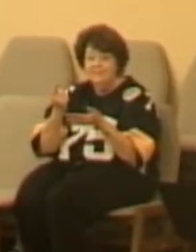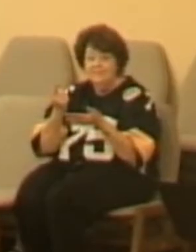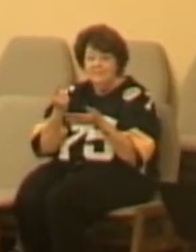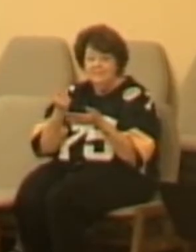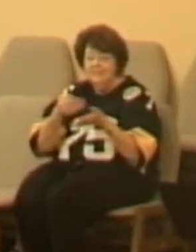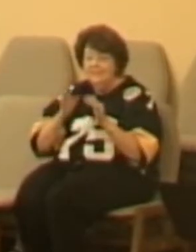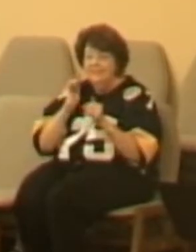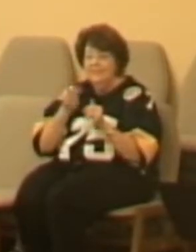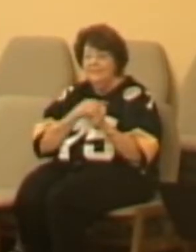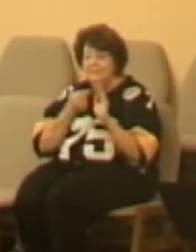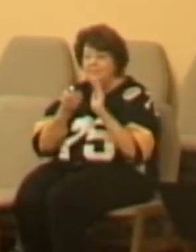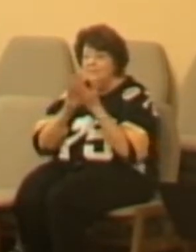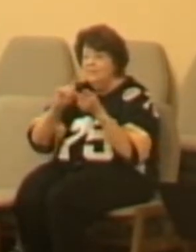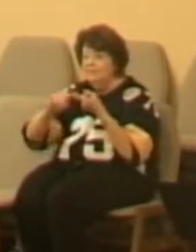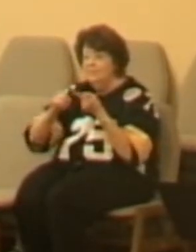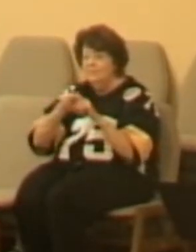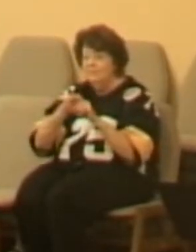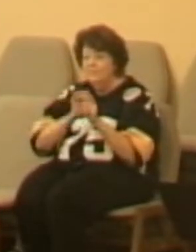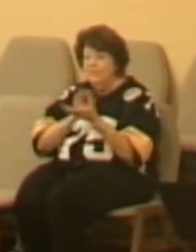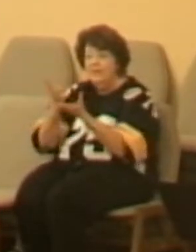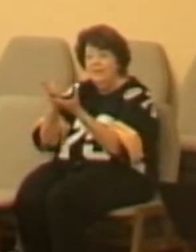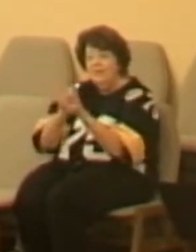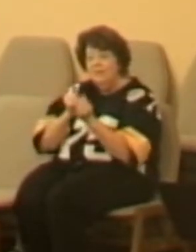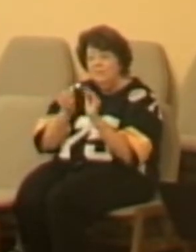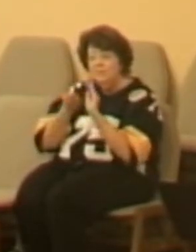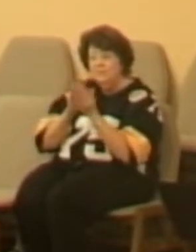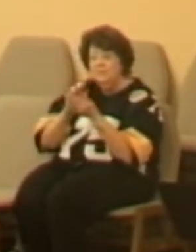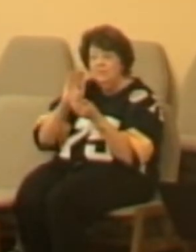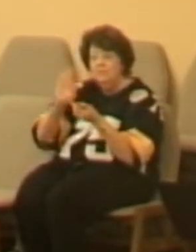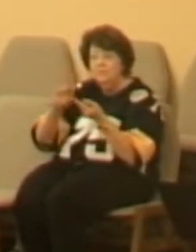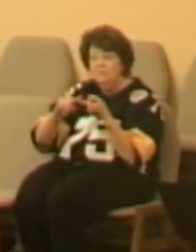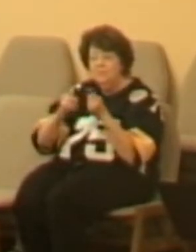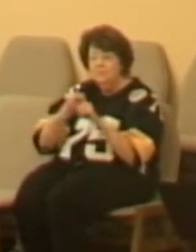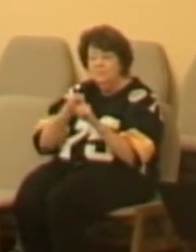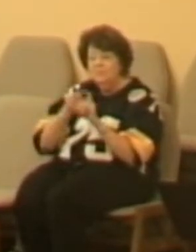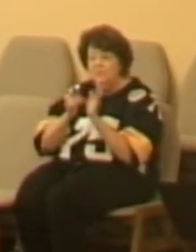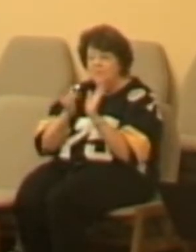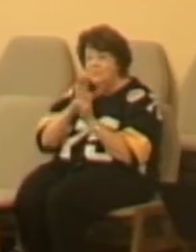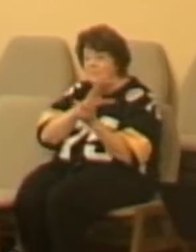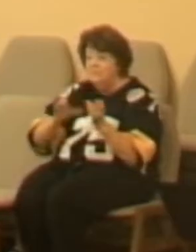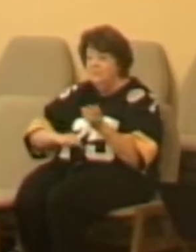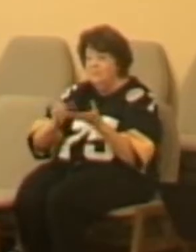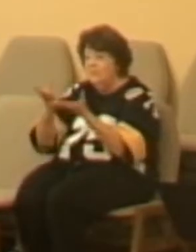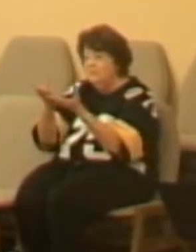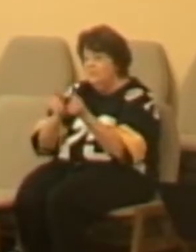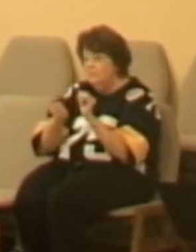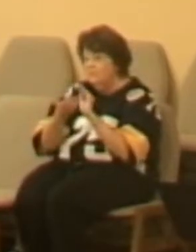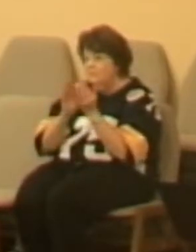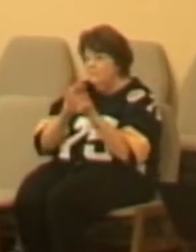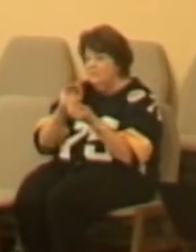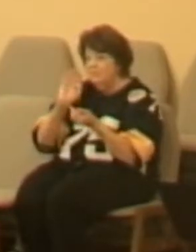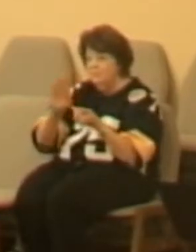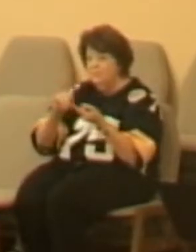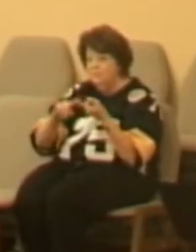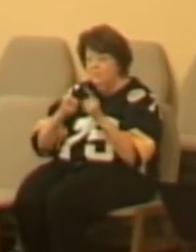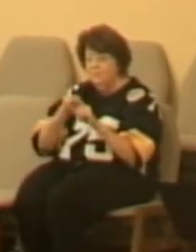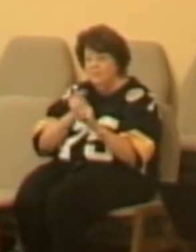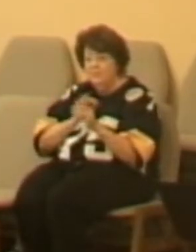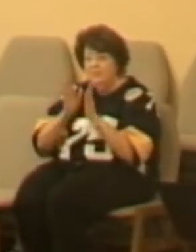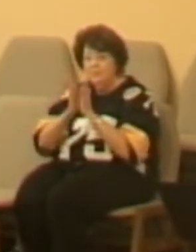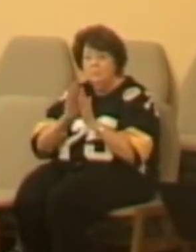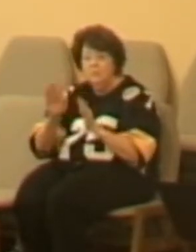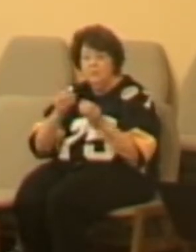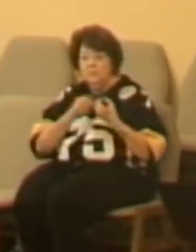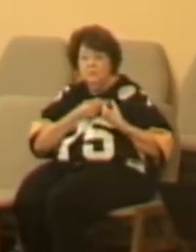so let's be friends. I want to be your friend. Jesus Christ wants to be your friend. And I pray that you will open your hearts